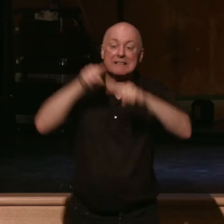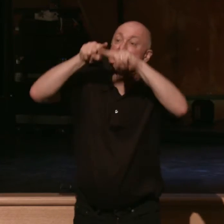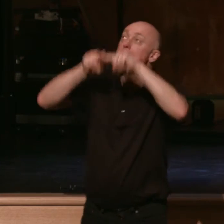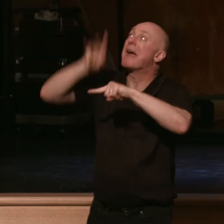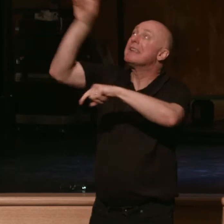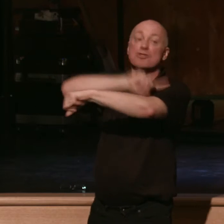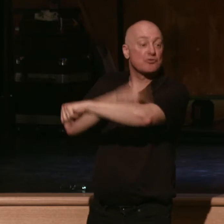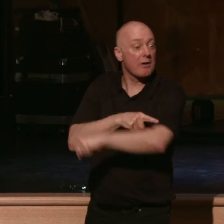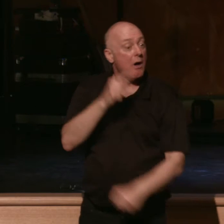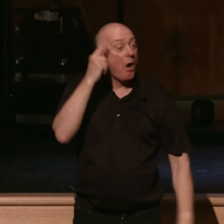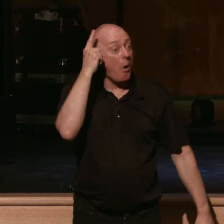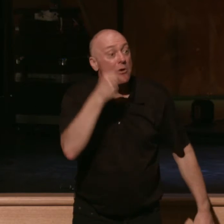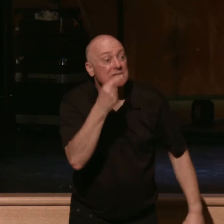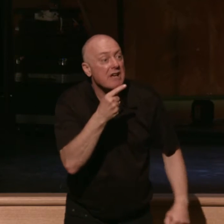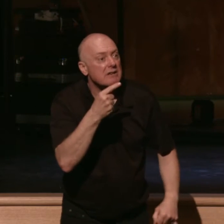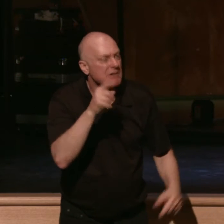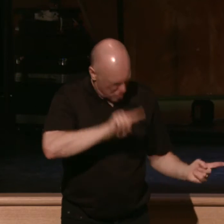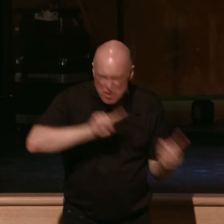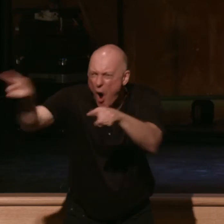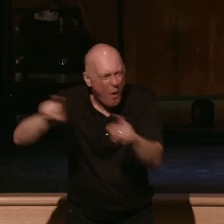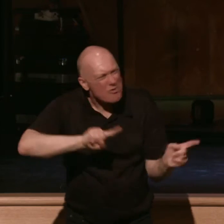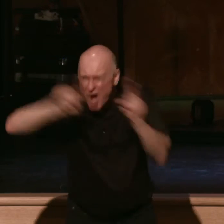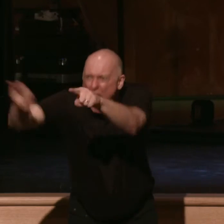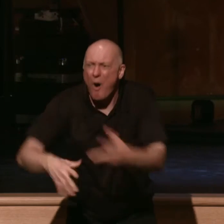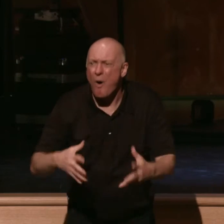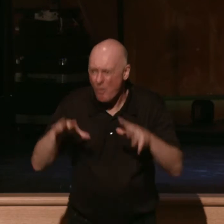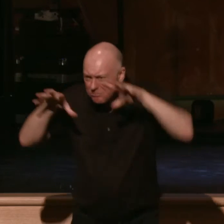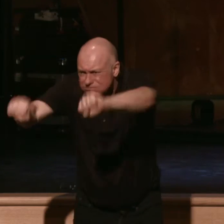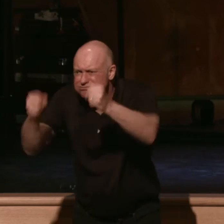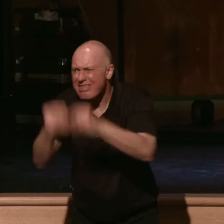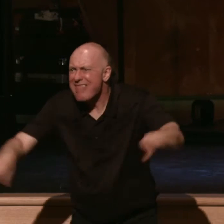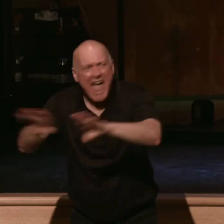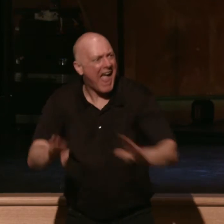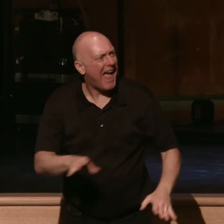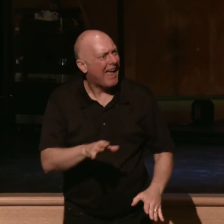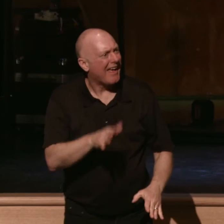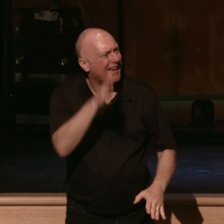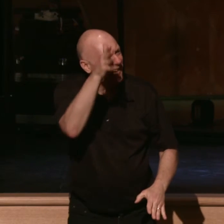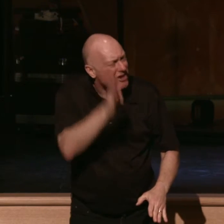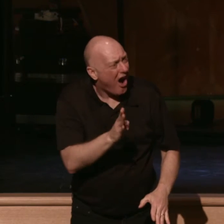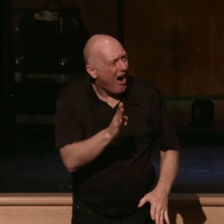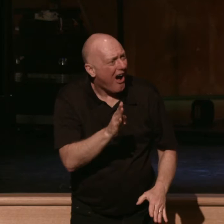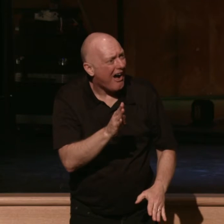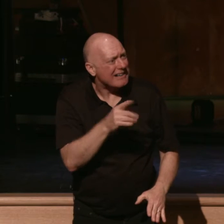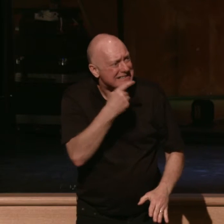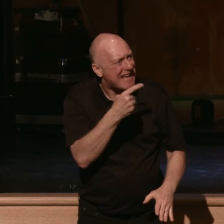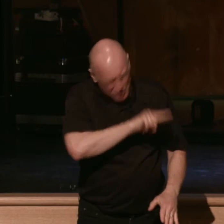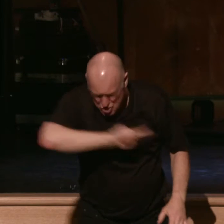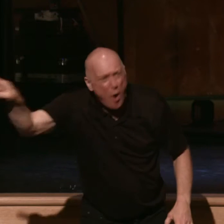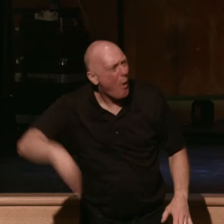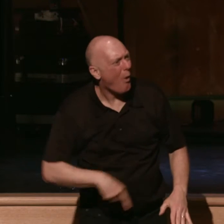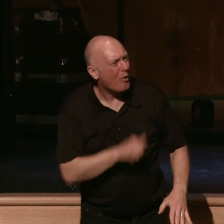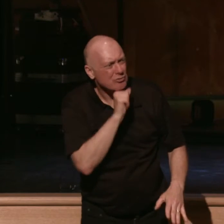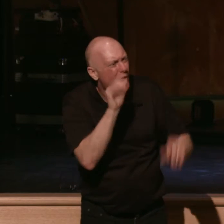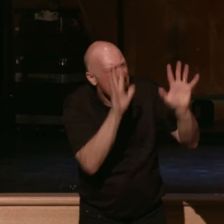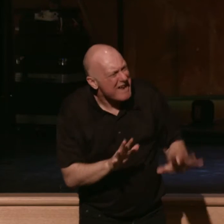Moses says again, go up, go up. Take possession as the Lord your God, the God of your fathers has told you. Don't fear, be dismayed.